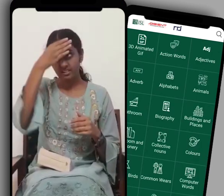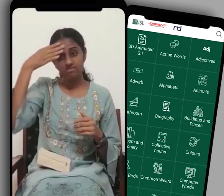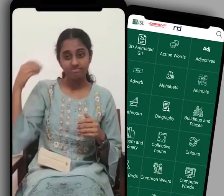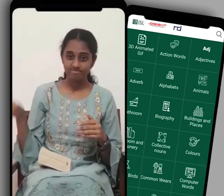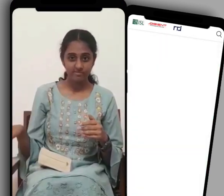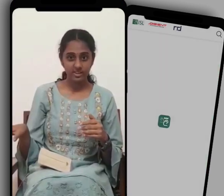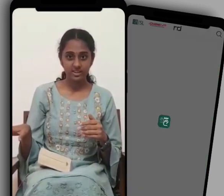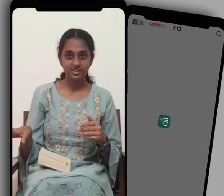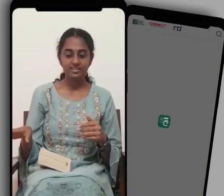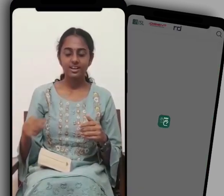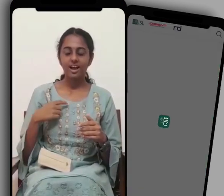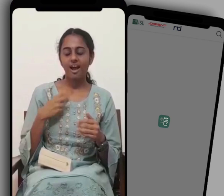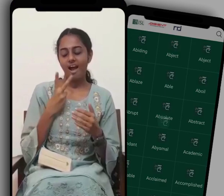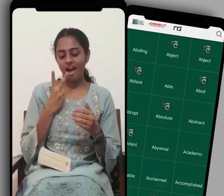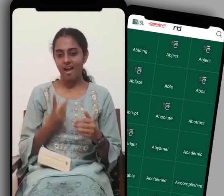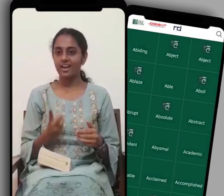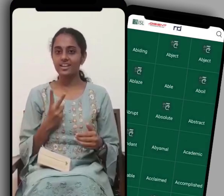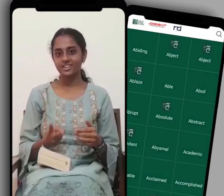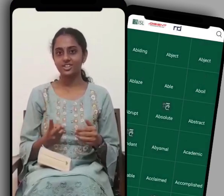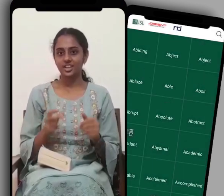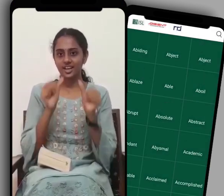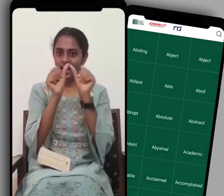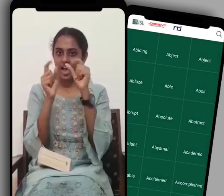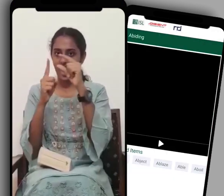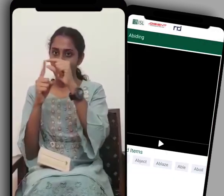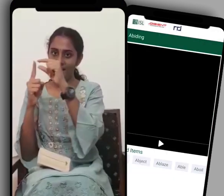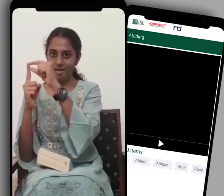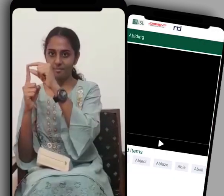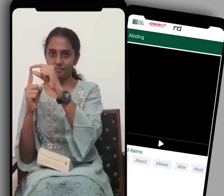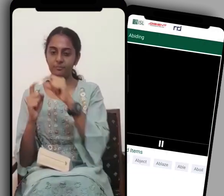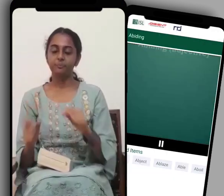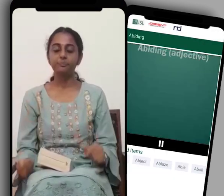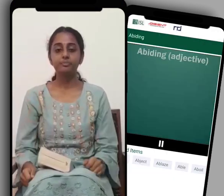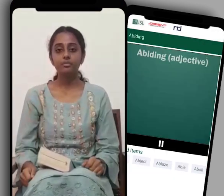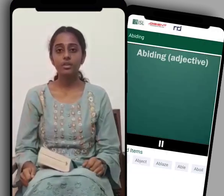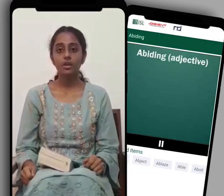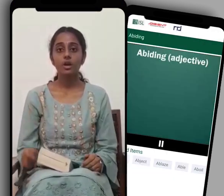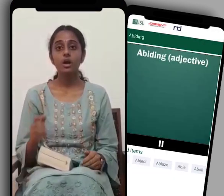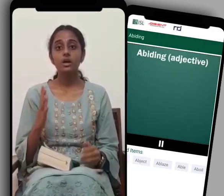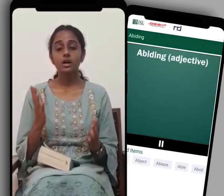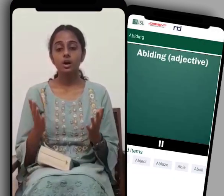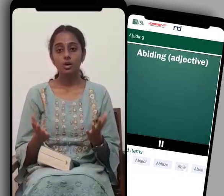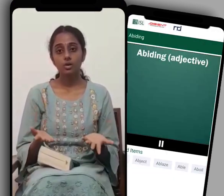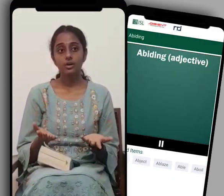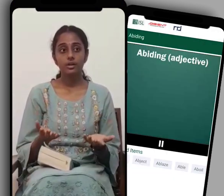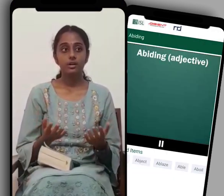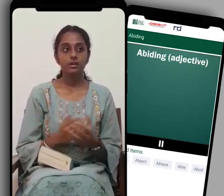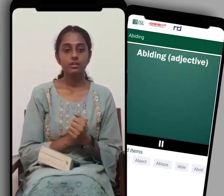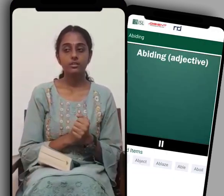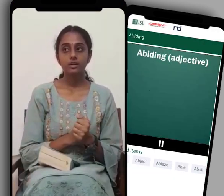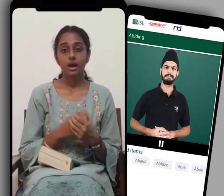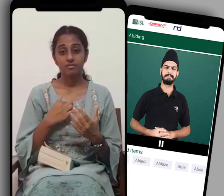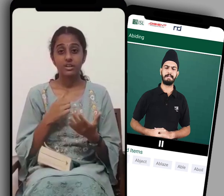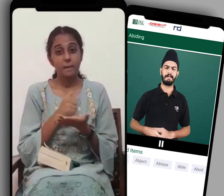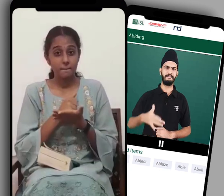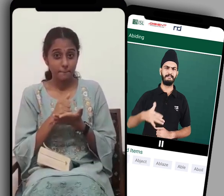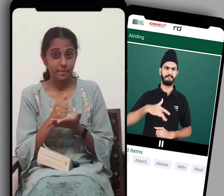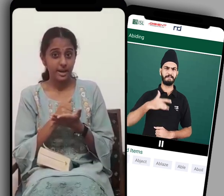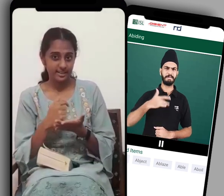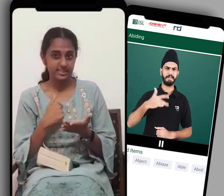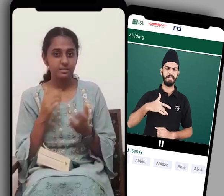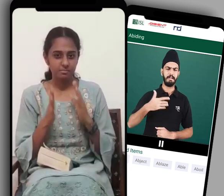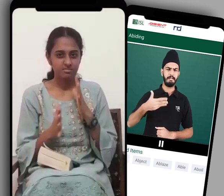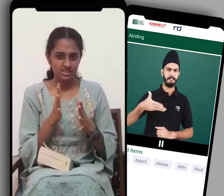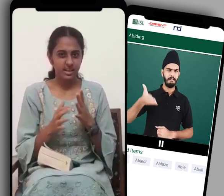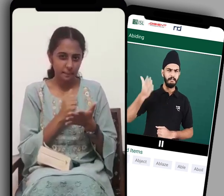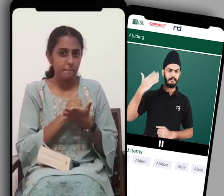of a word which had already known that time I check the app or sometimes